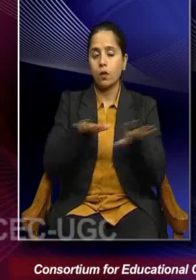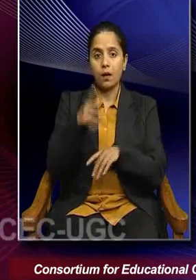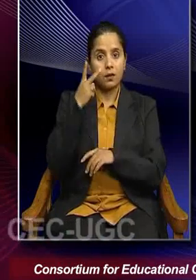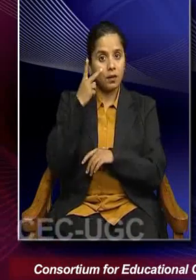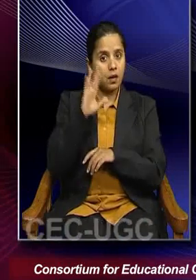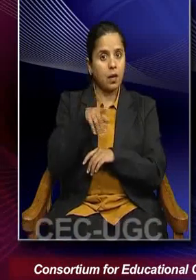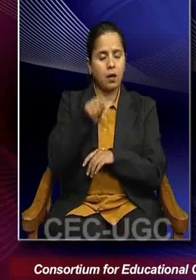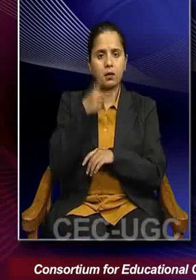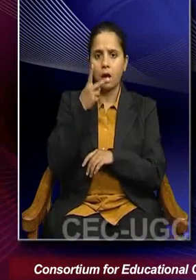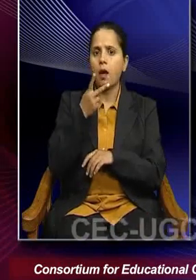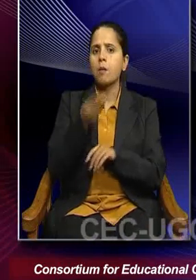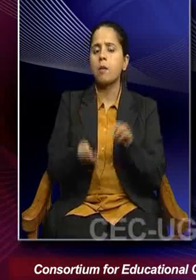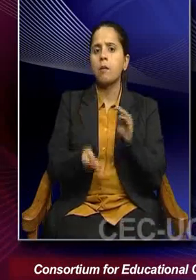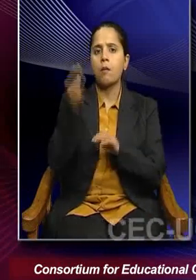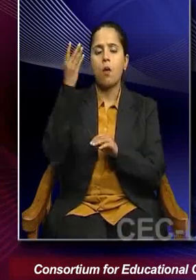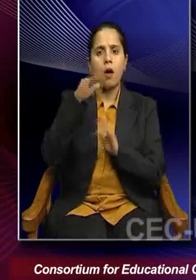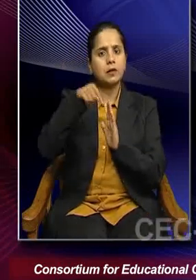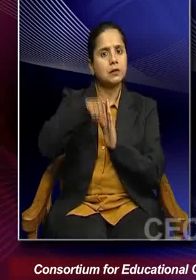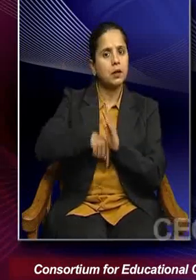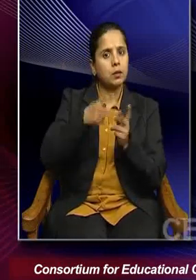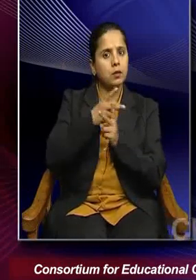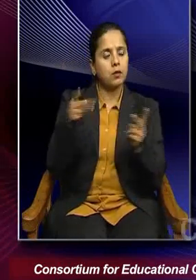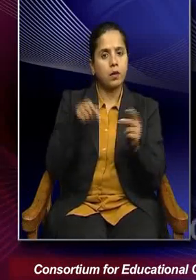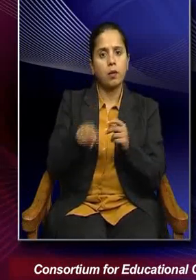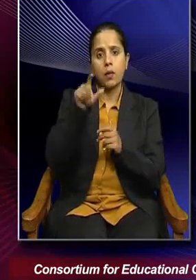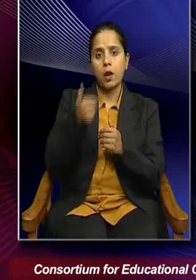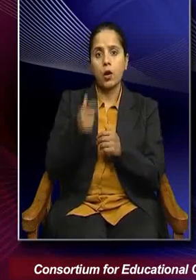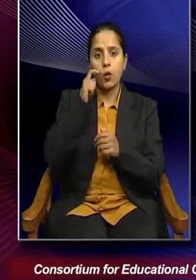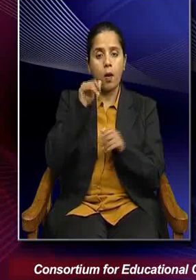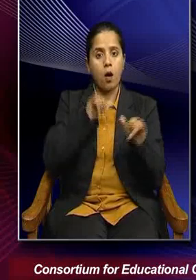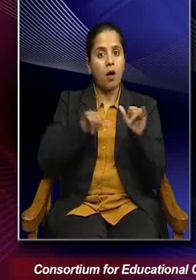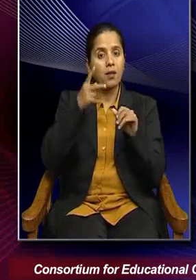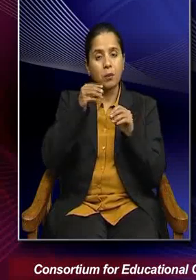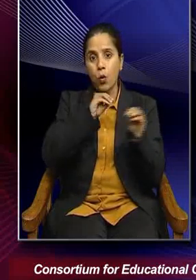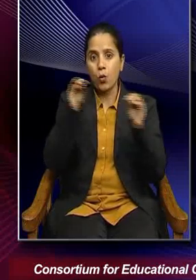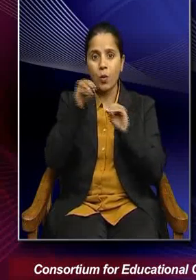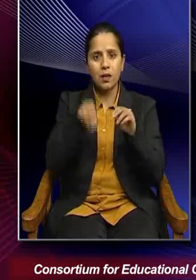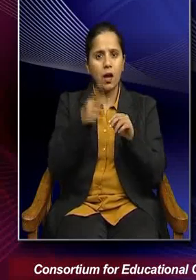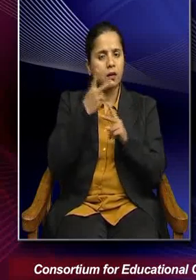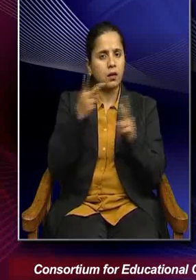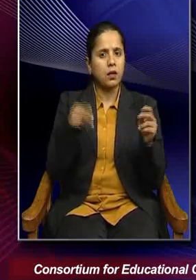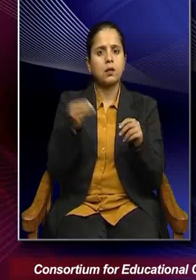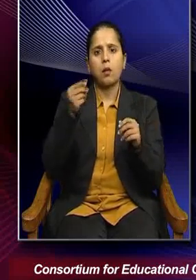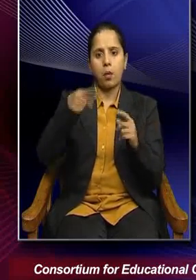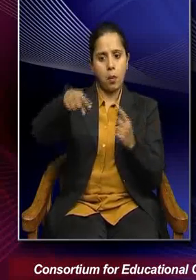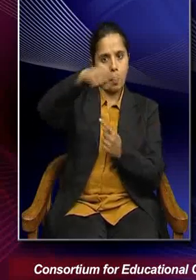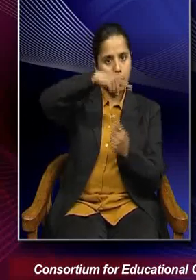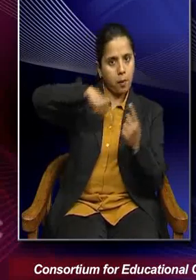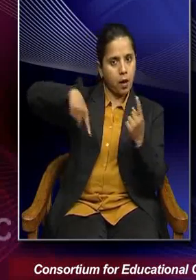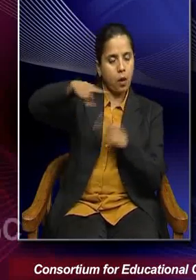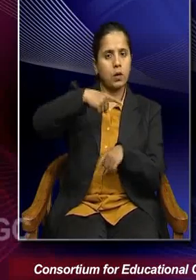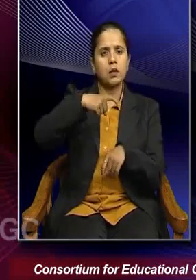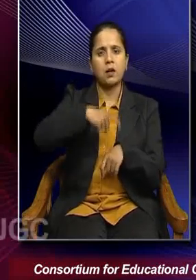amplify the existing pattern of human movements. So, whether they are circular, seasonal